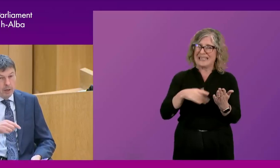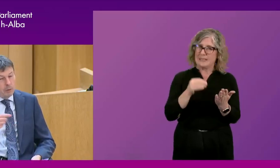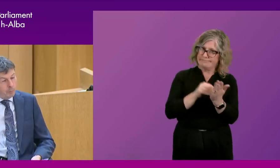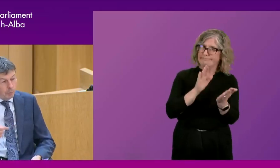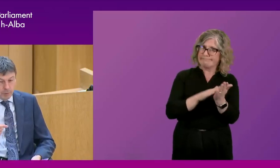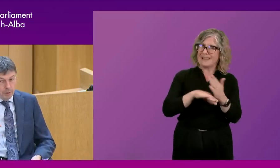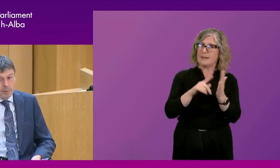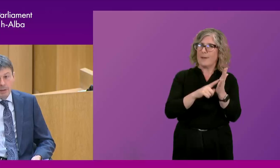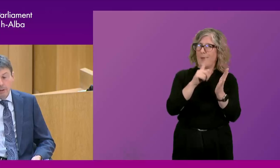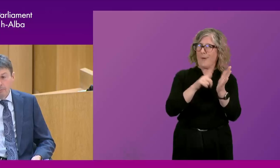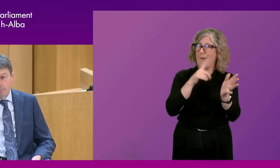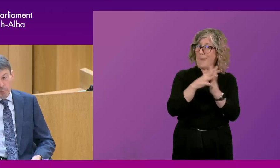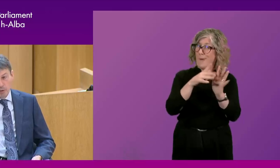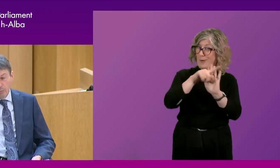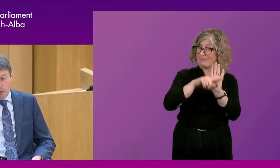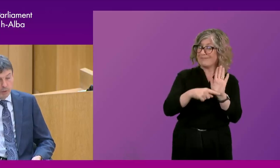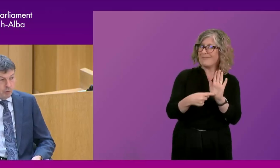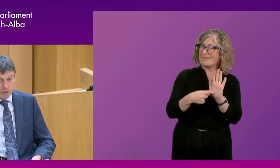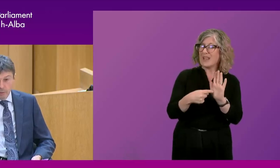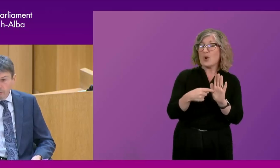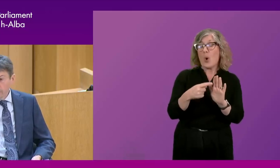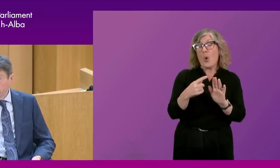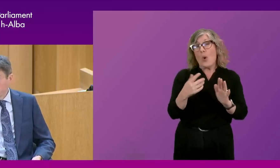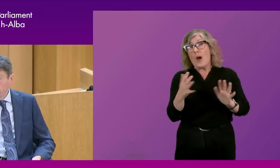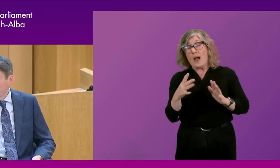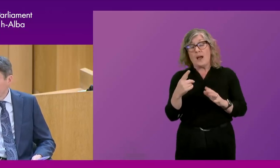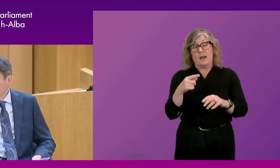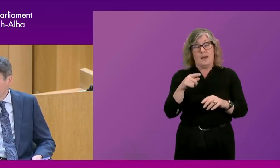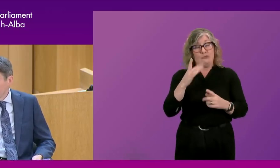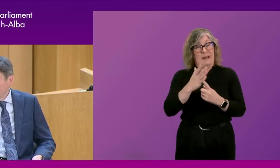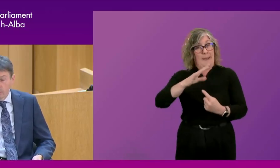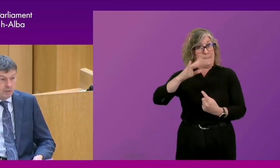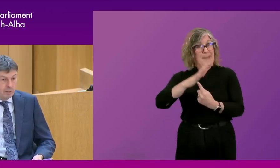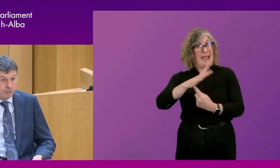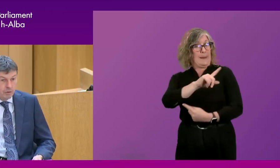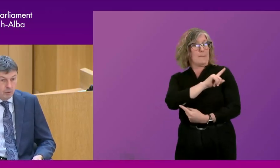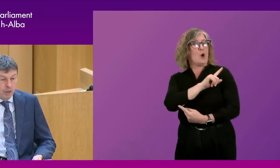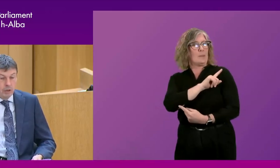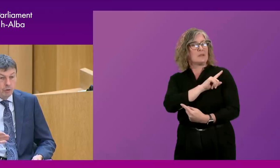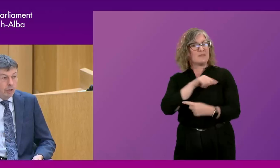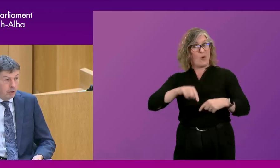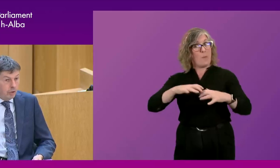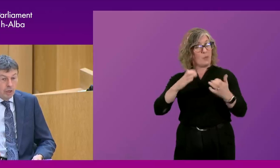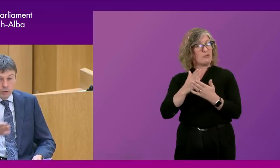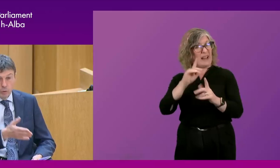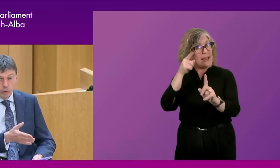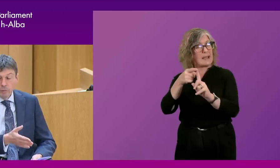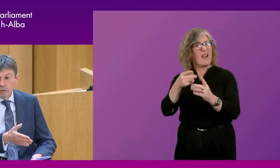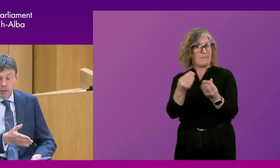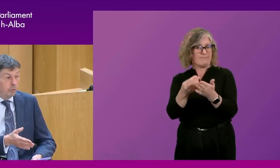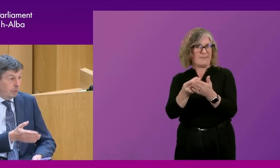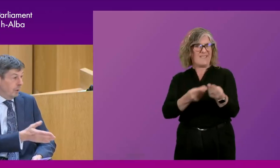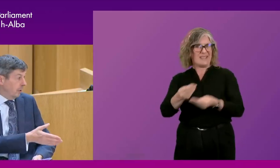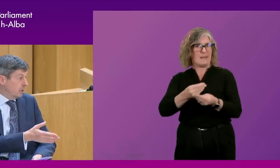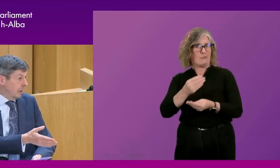the, probably the main purpose of parliament, which is about fiscal responsibility, has, is the one that suffered. So you're here to hold the